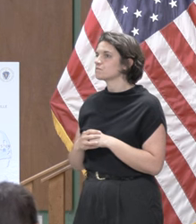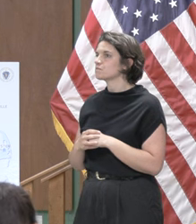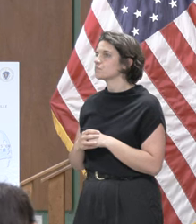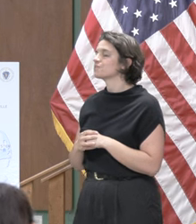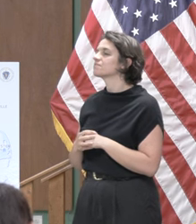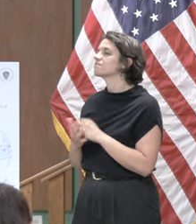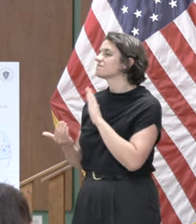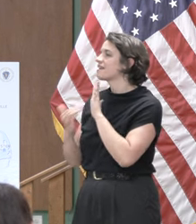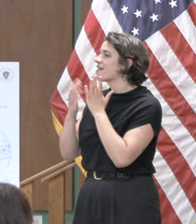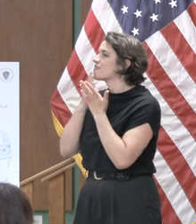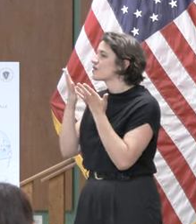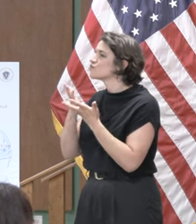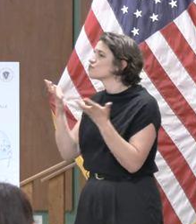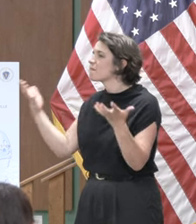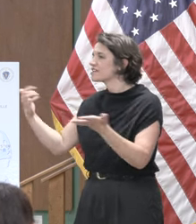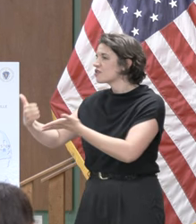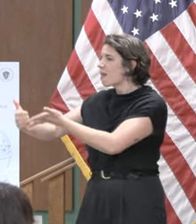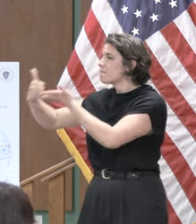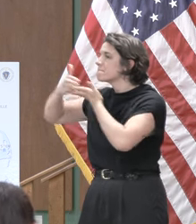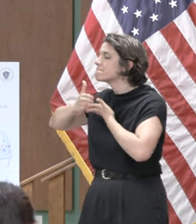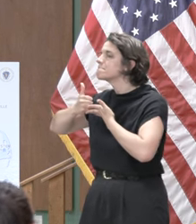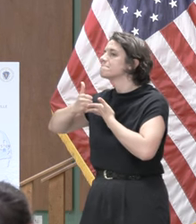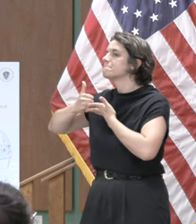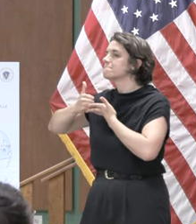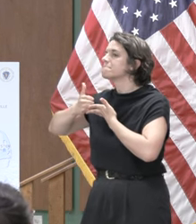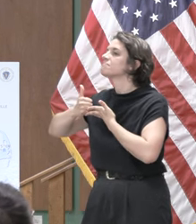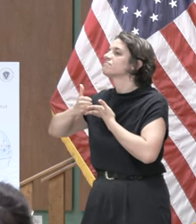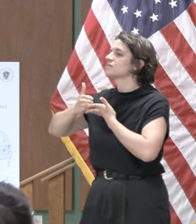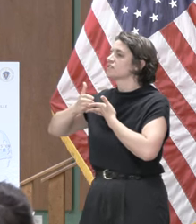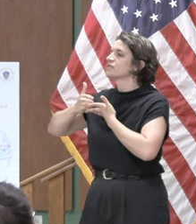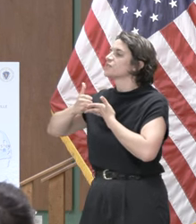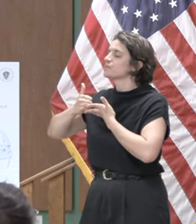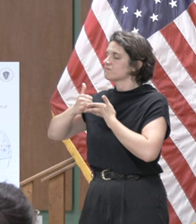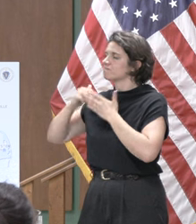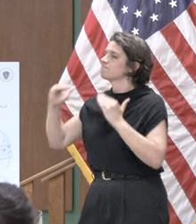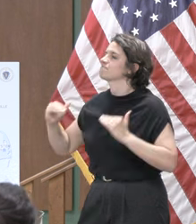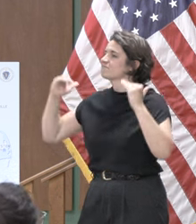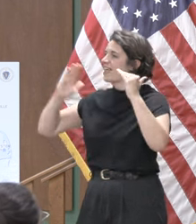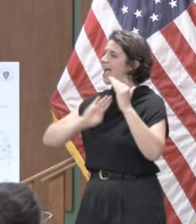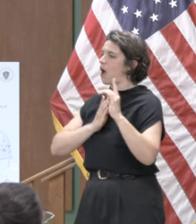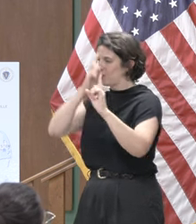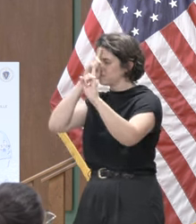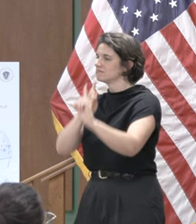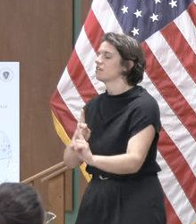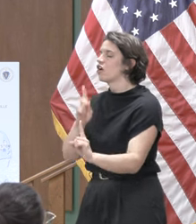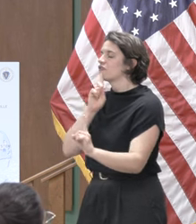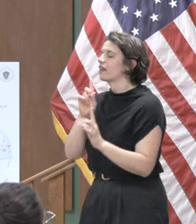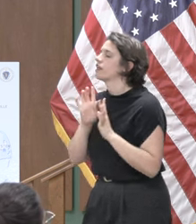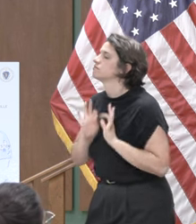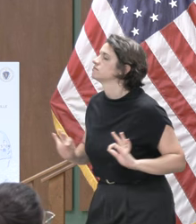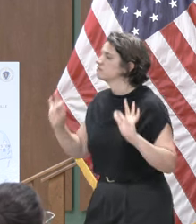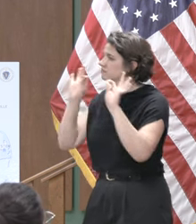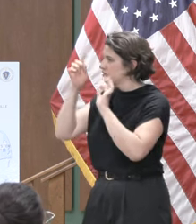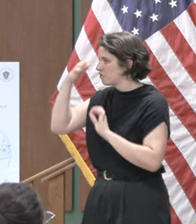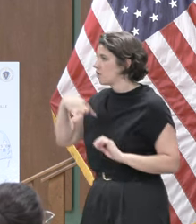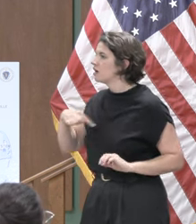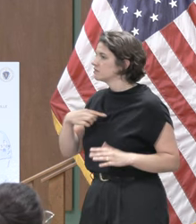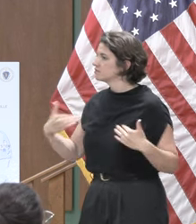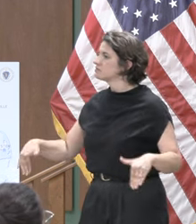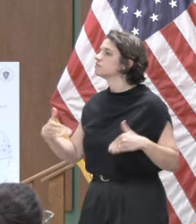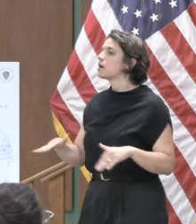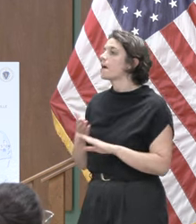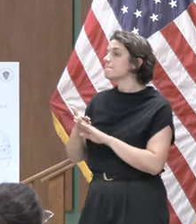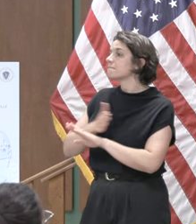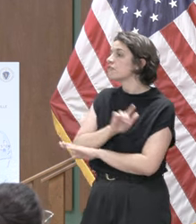you for helping us enhance our mission it means the world to us before i introduce our next speaker